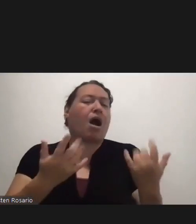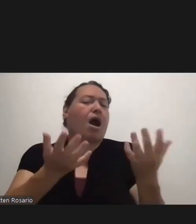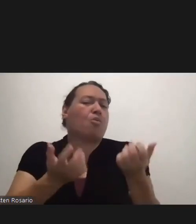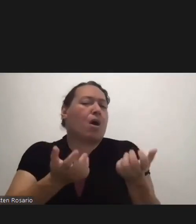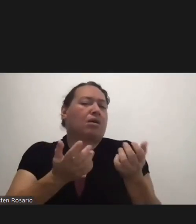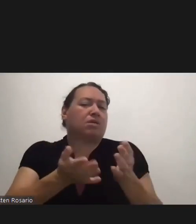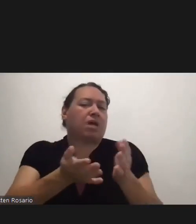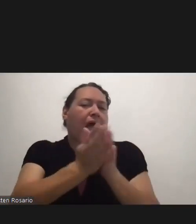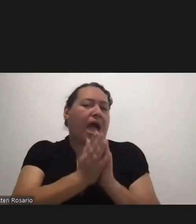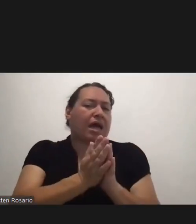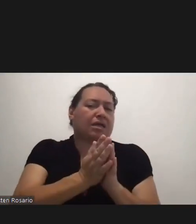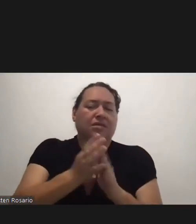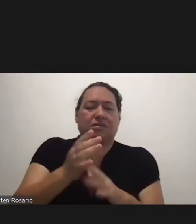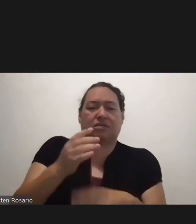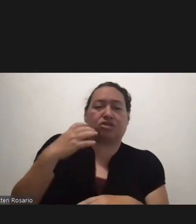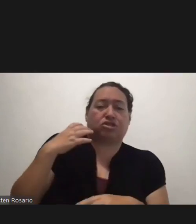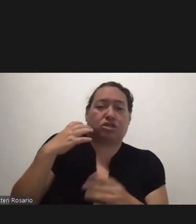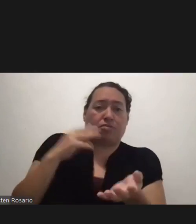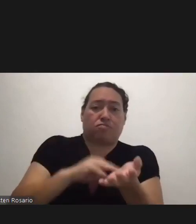presentation